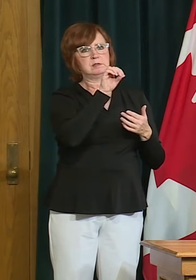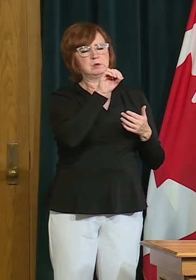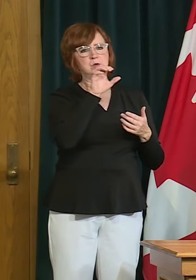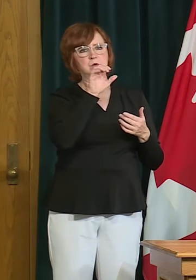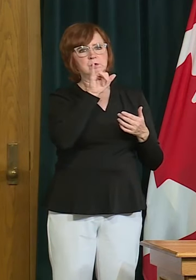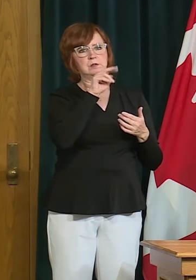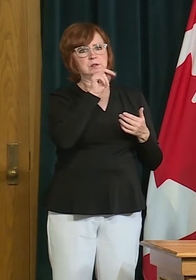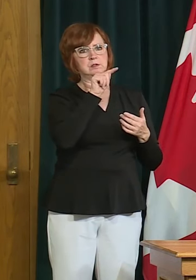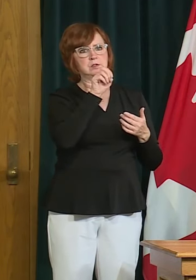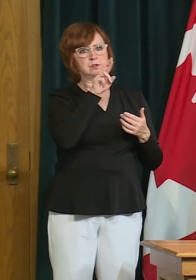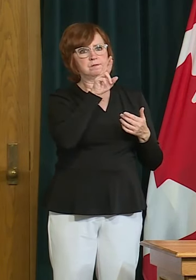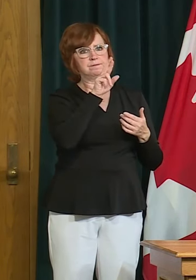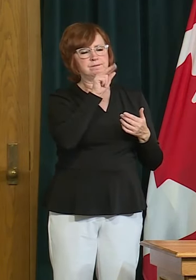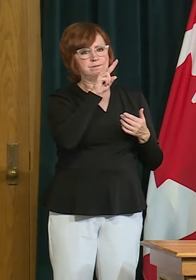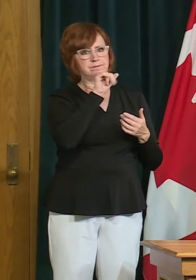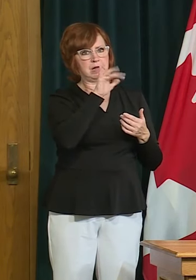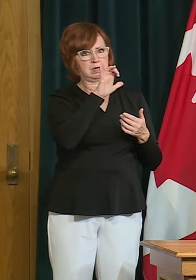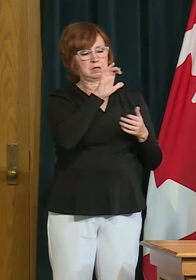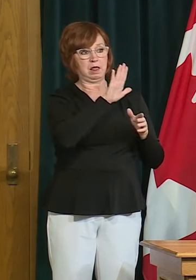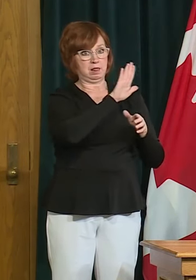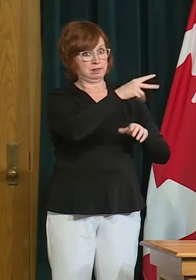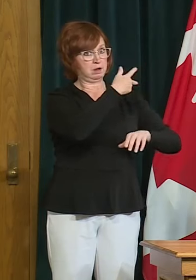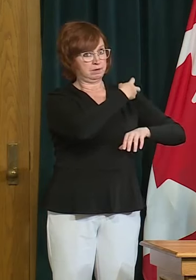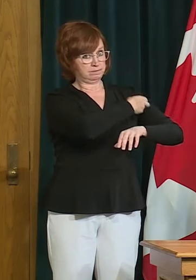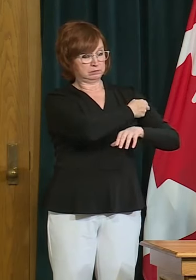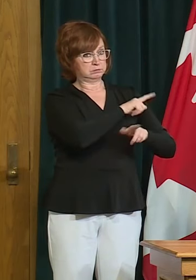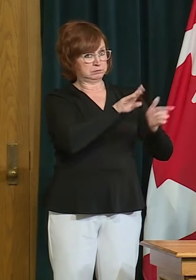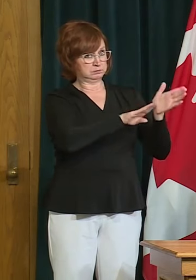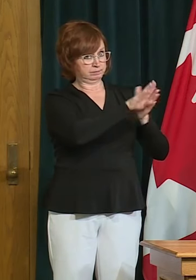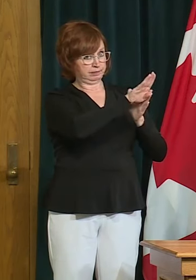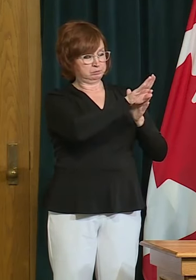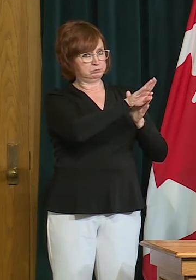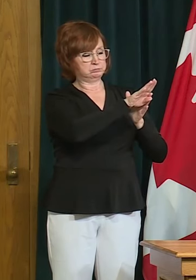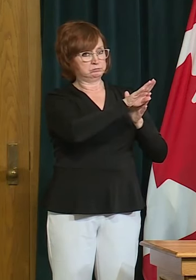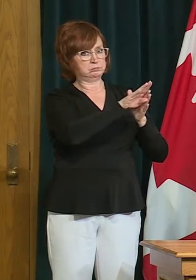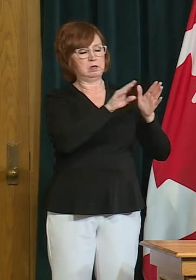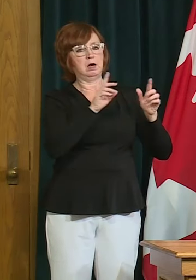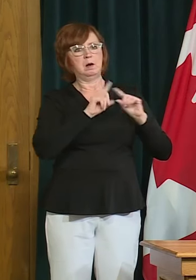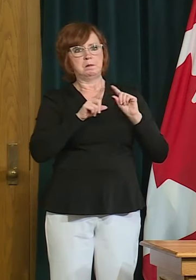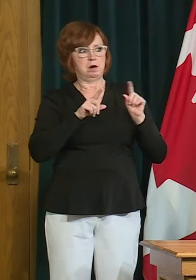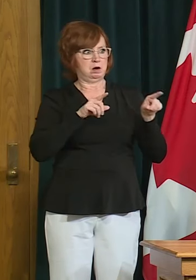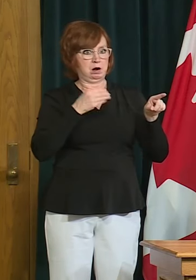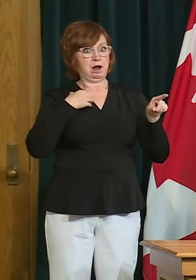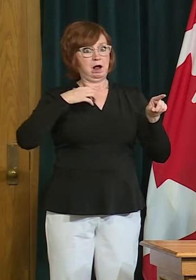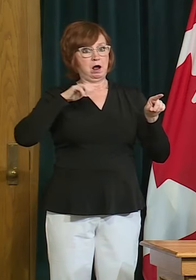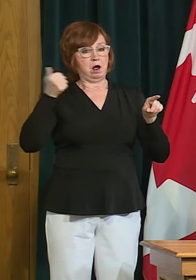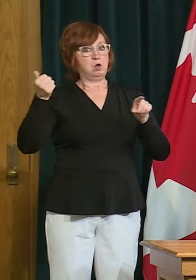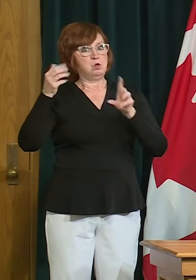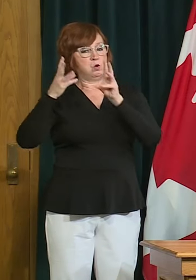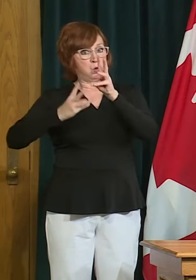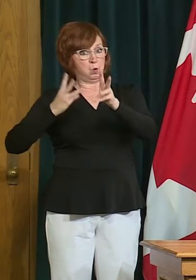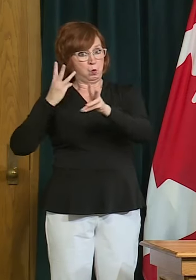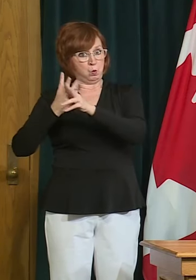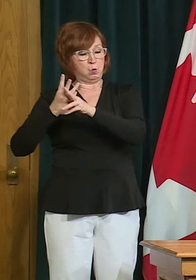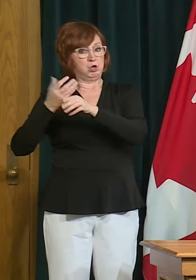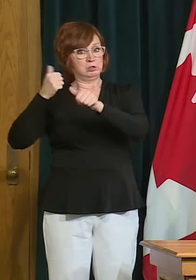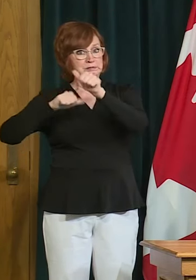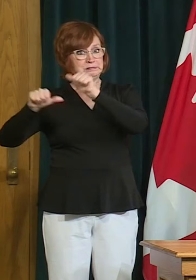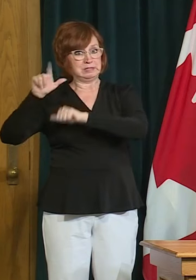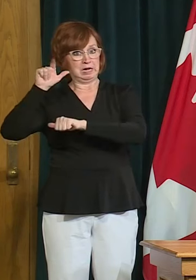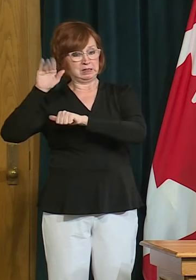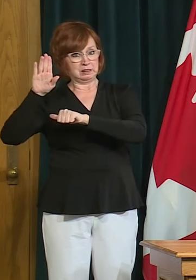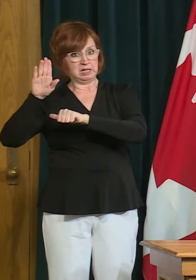own vaccine that they are developing but also on partnerships and that they have with other uh world-leading